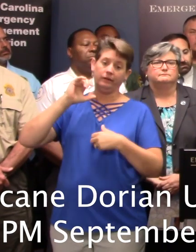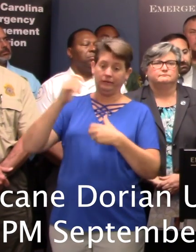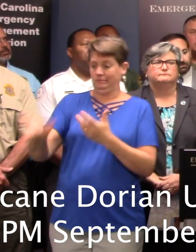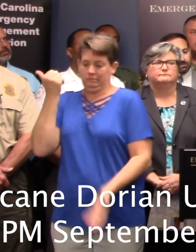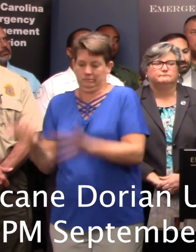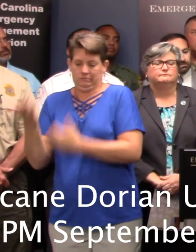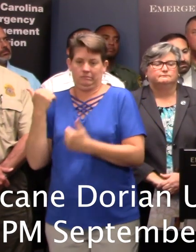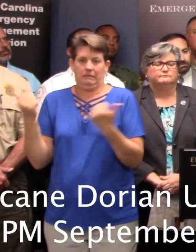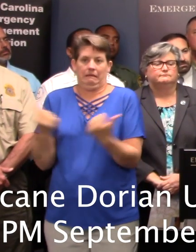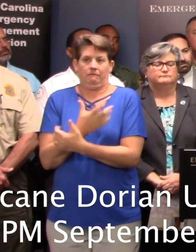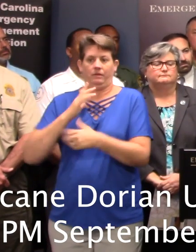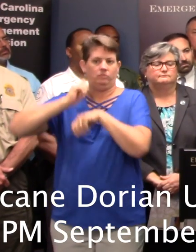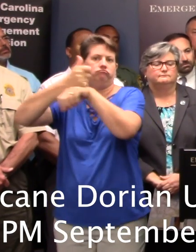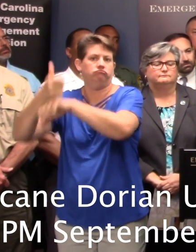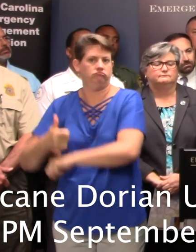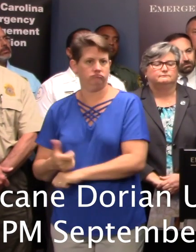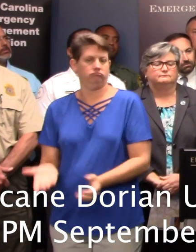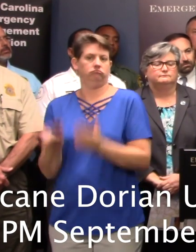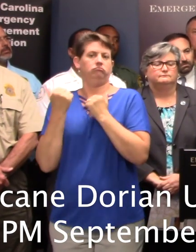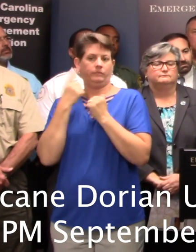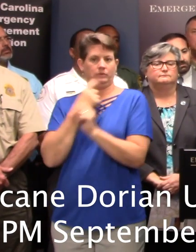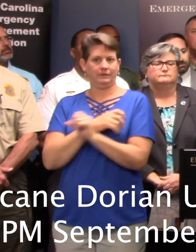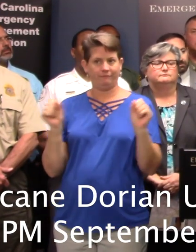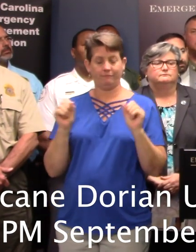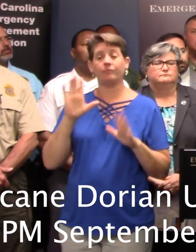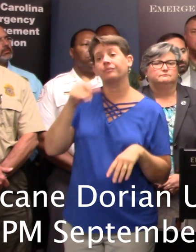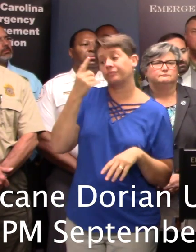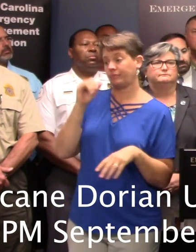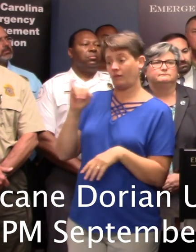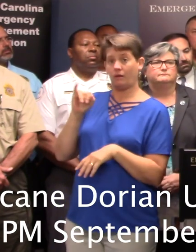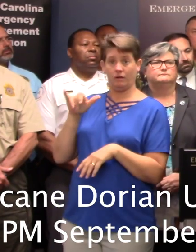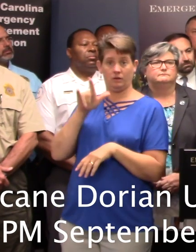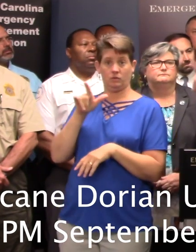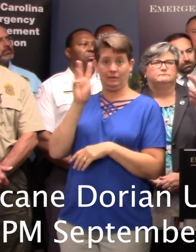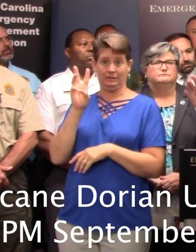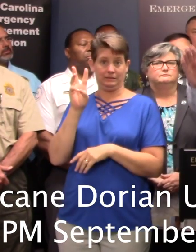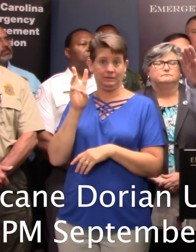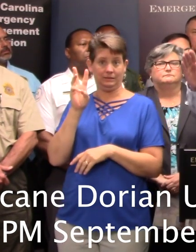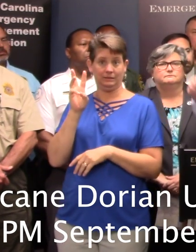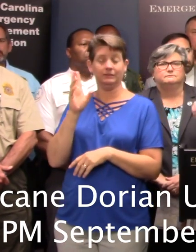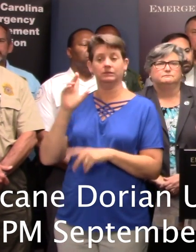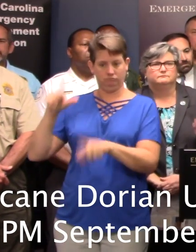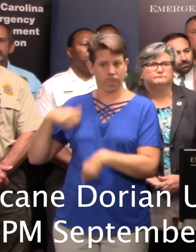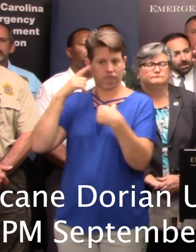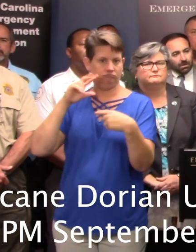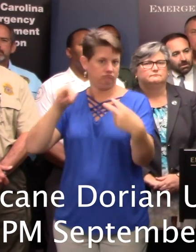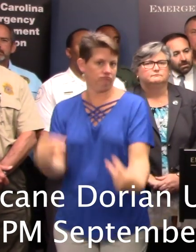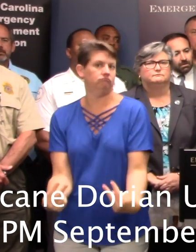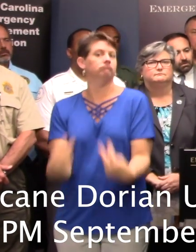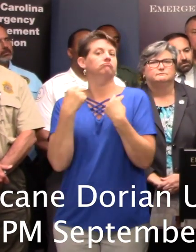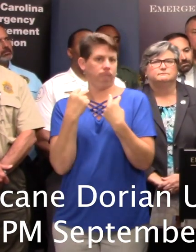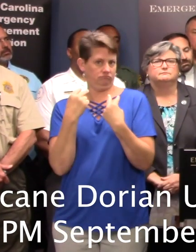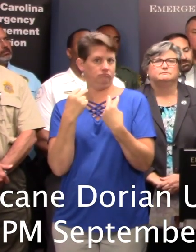out in order to be safe. In fact, I-26, we had that reversed, as you know, going from Charleston to Columbia, had the whole